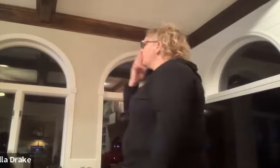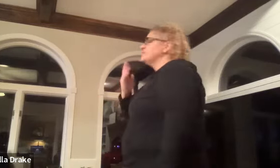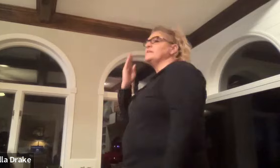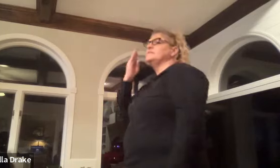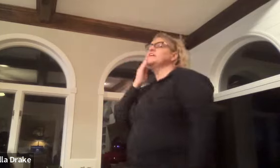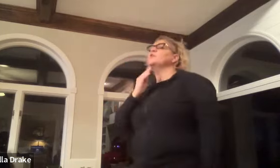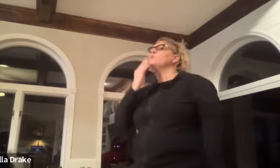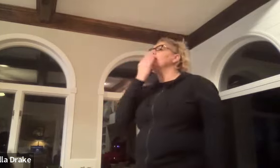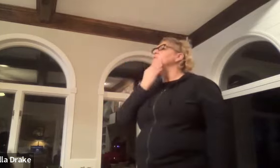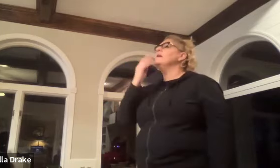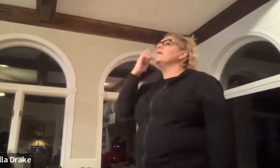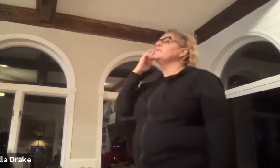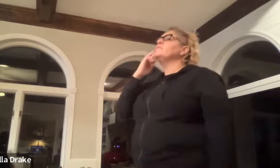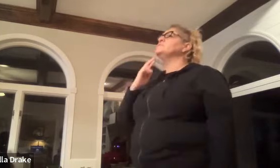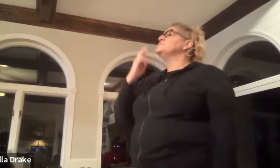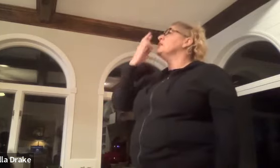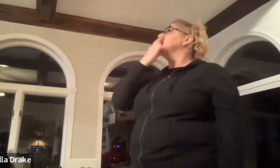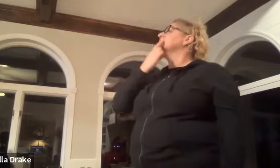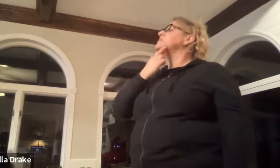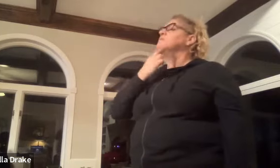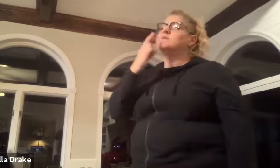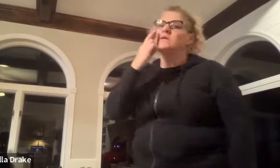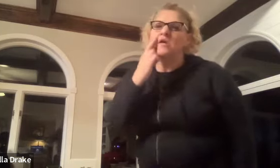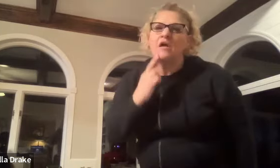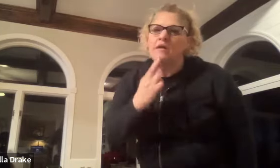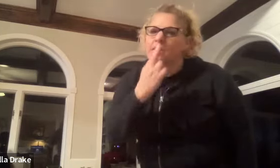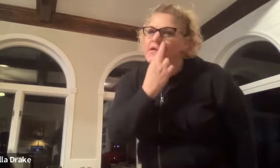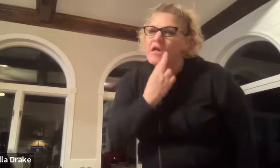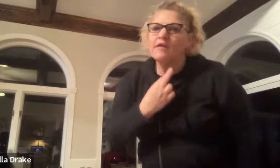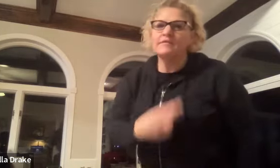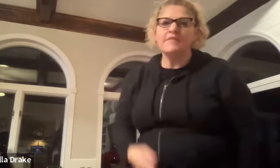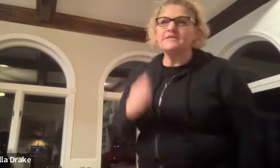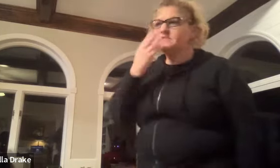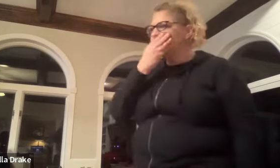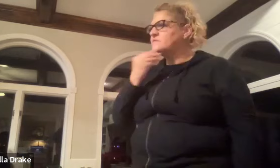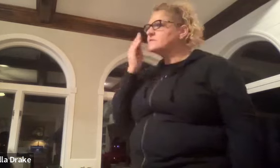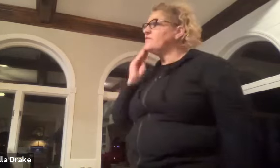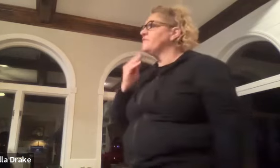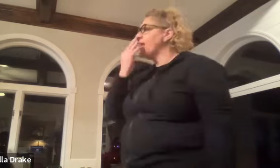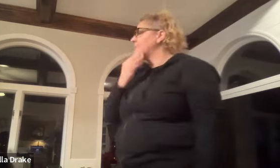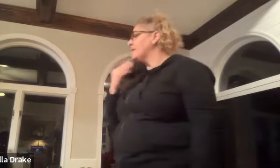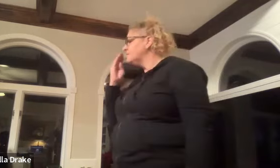like you like you're wiping your mouth restaurant so you turn your make an r and this is also the sign for napkin